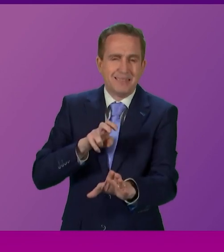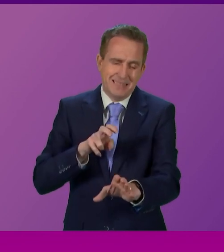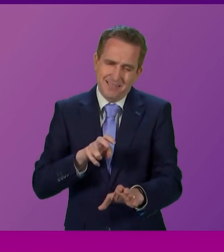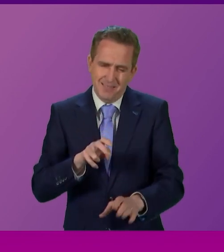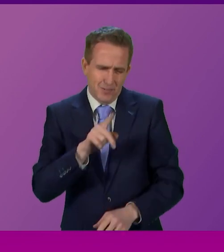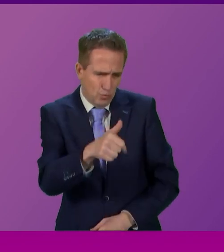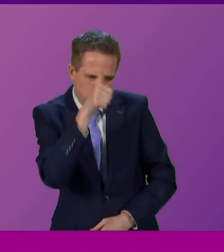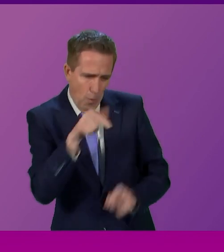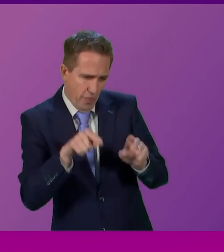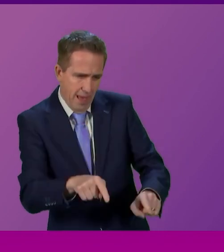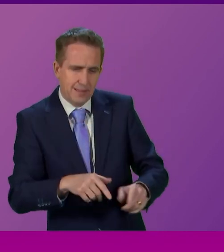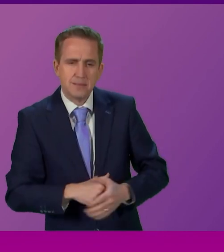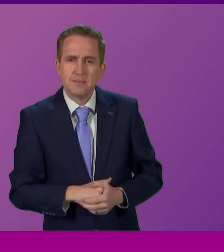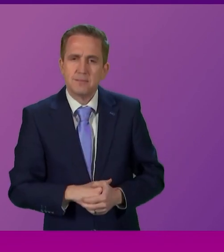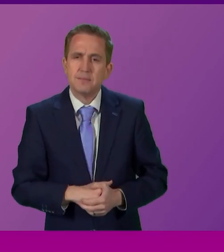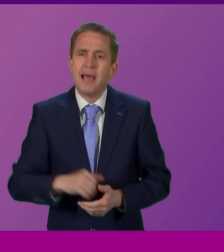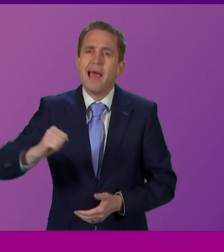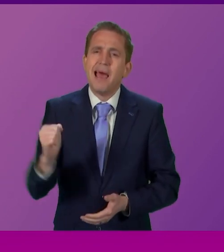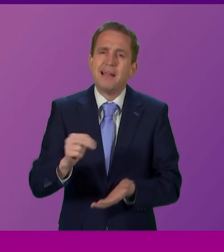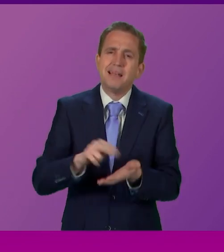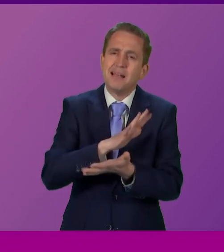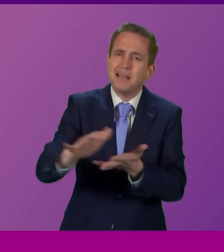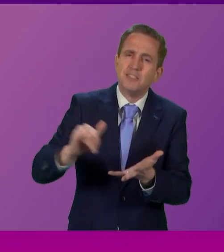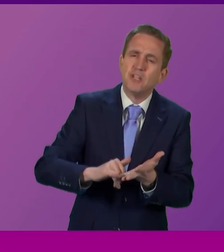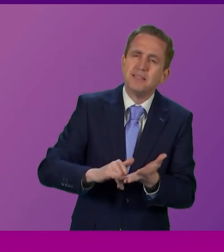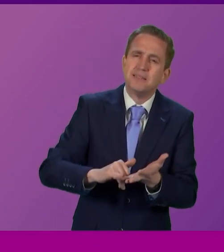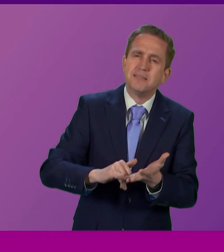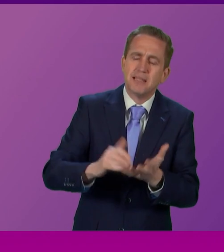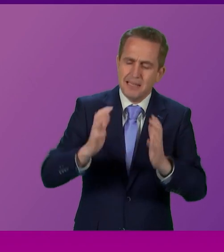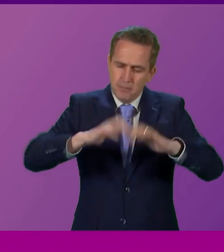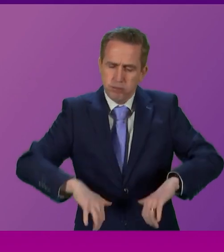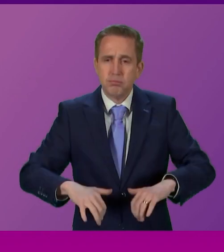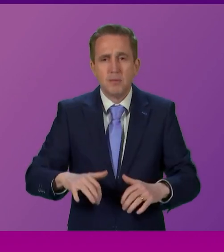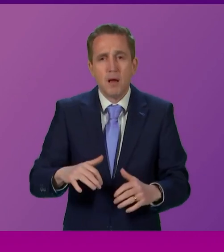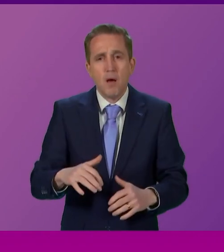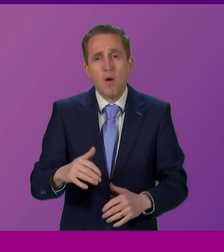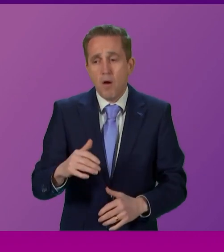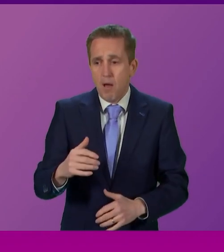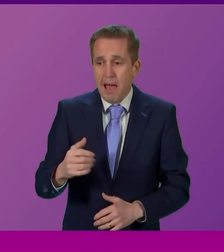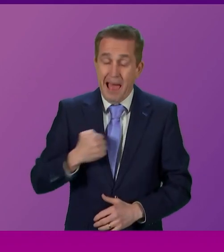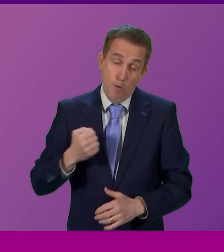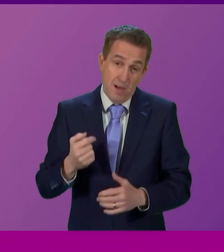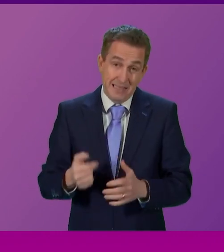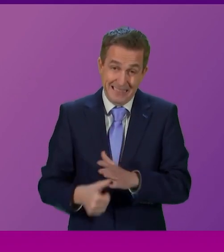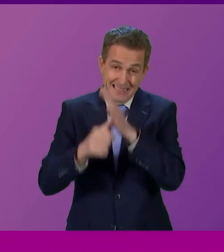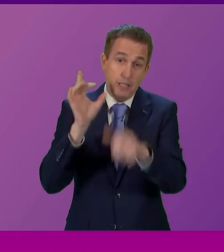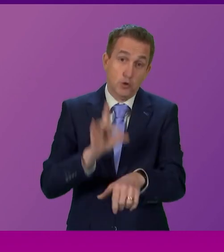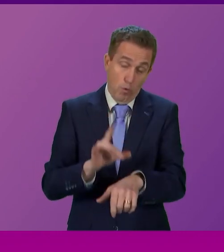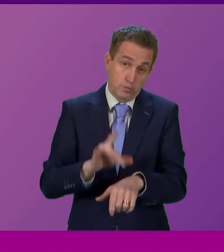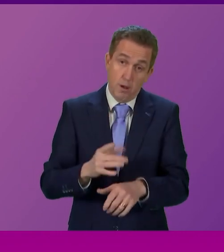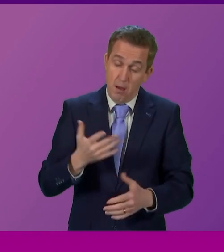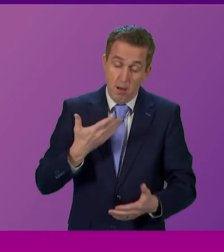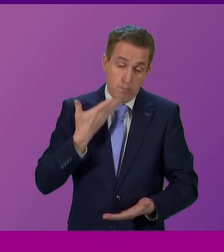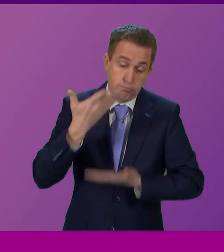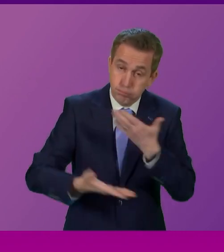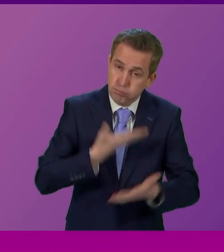knows that. The NHS in Scotland is broken. Stark words from one of our most senior doctors. Despite